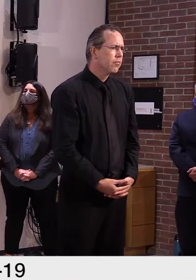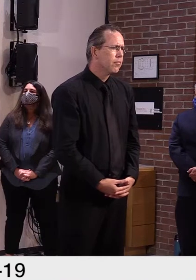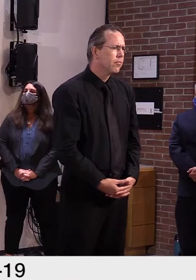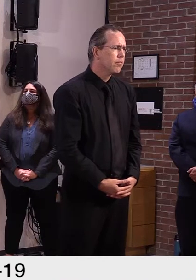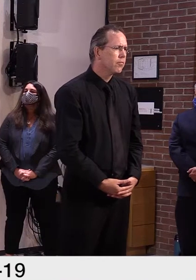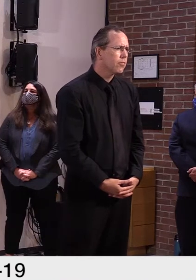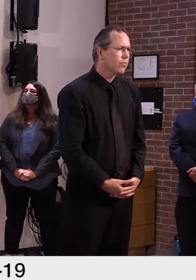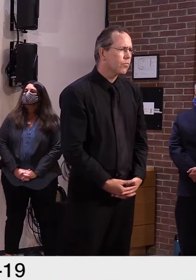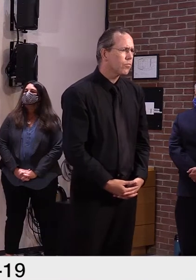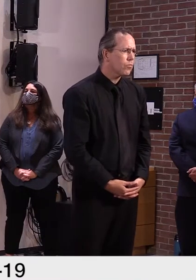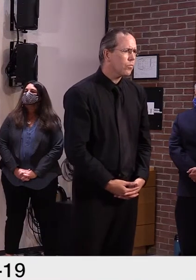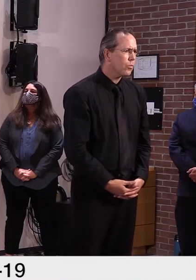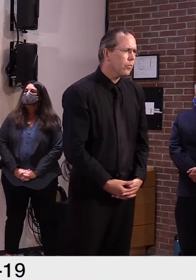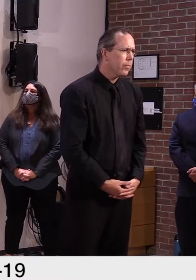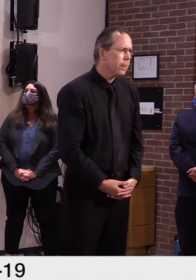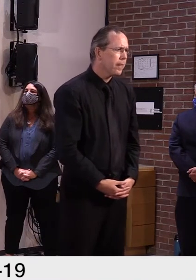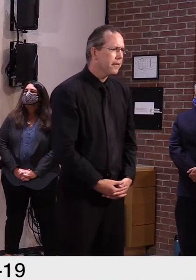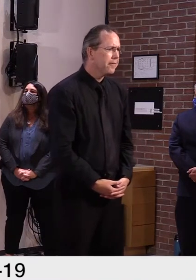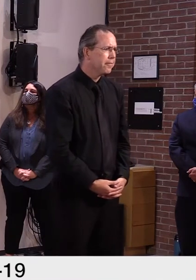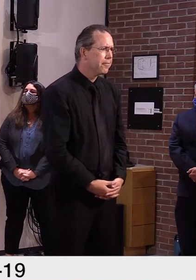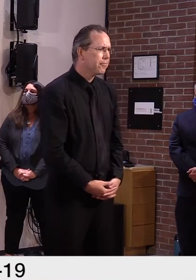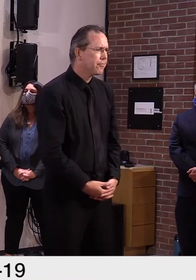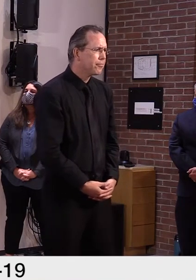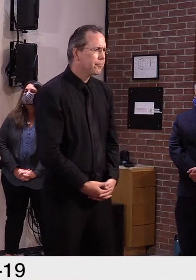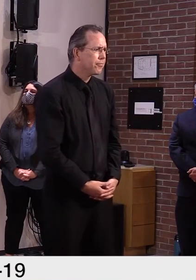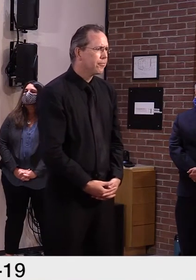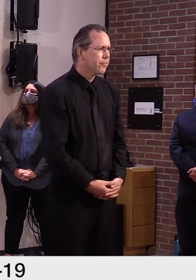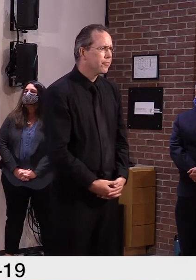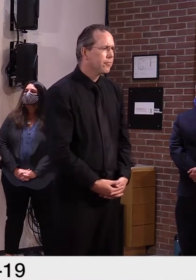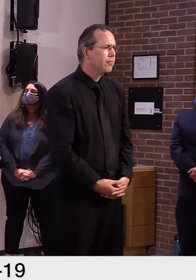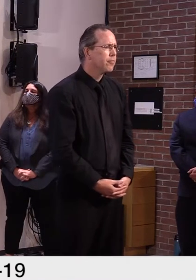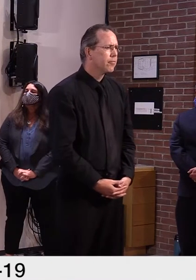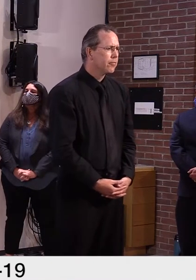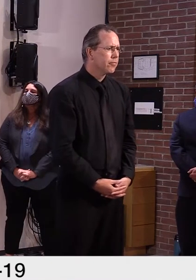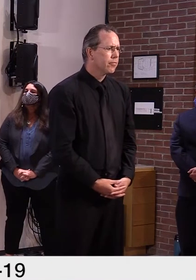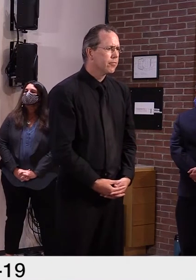use a flu shot, you know, more so than, than others.